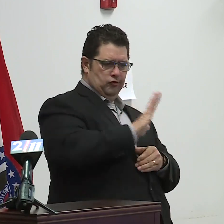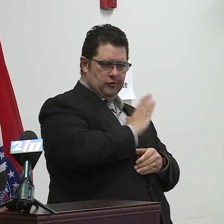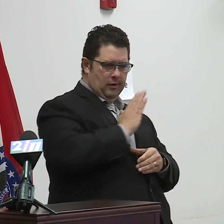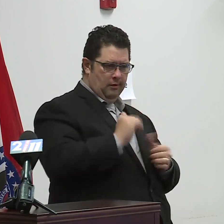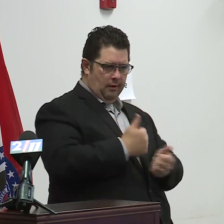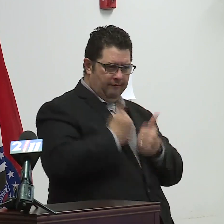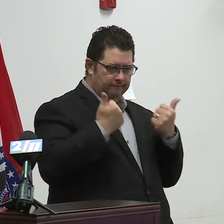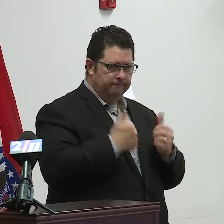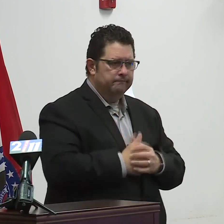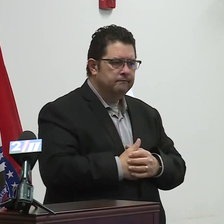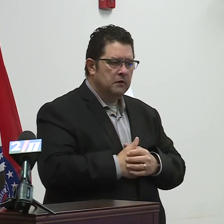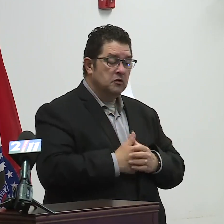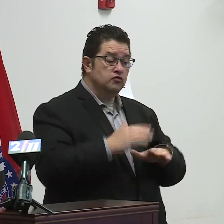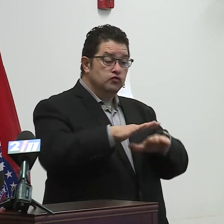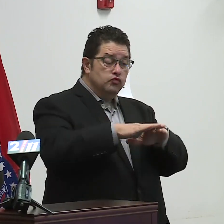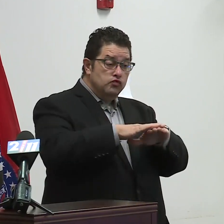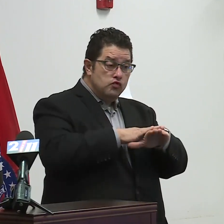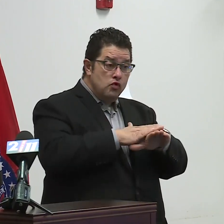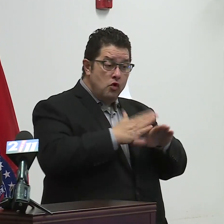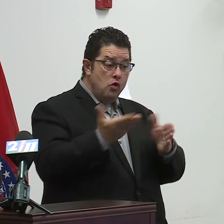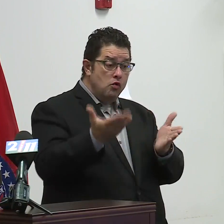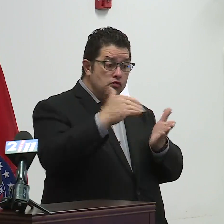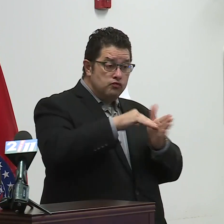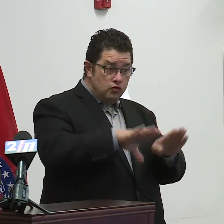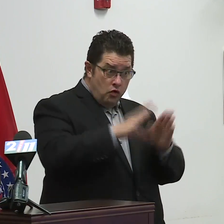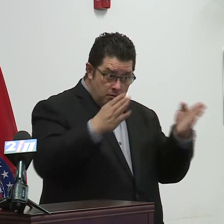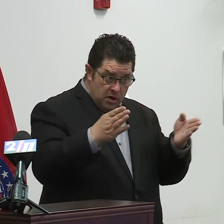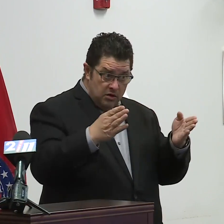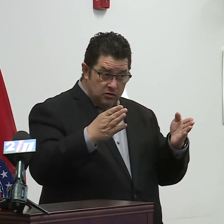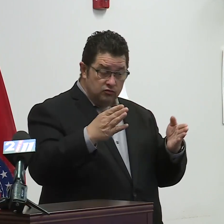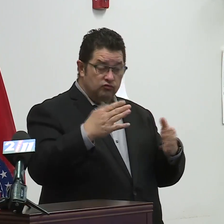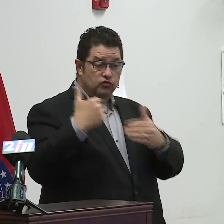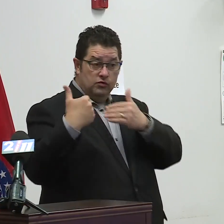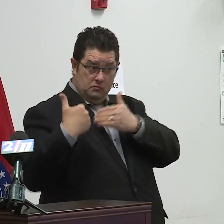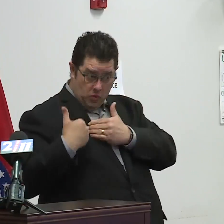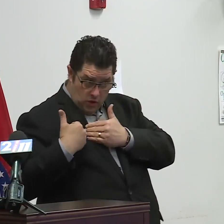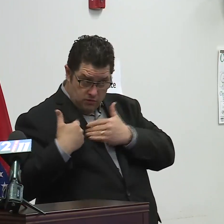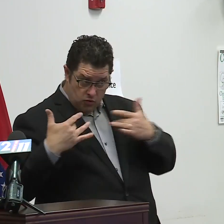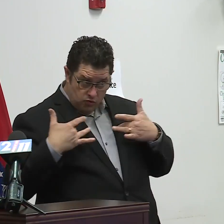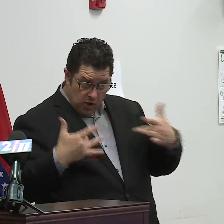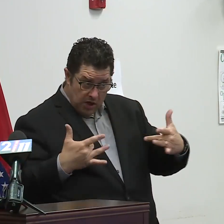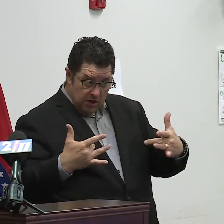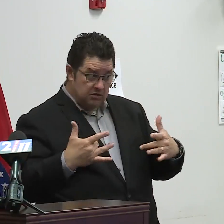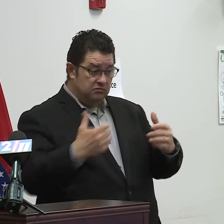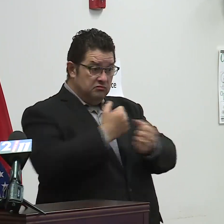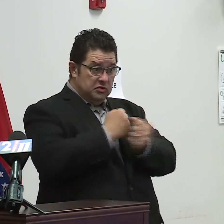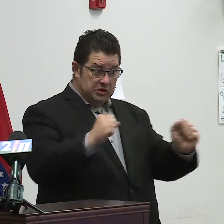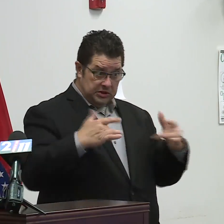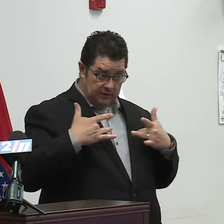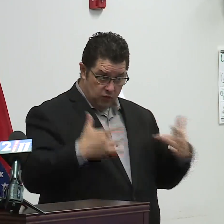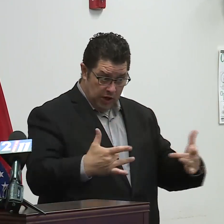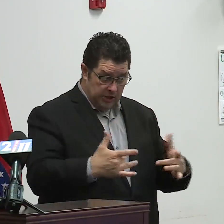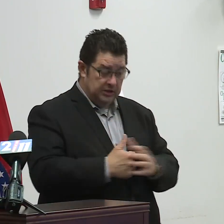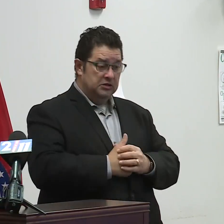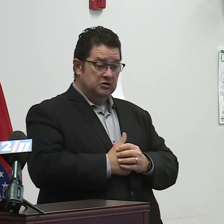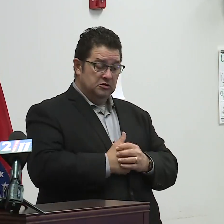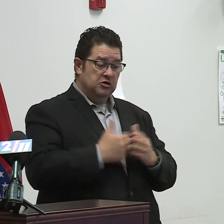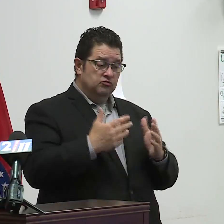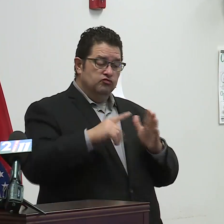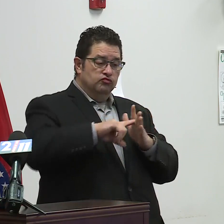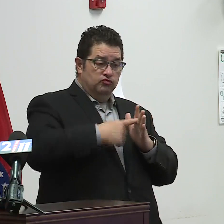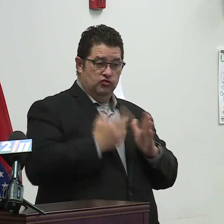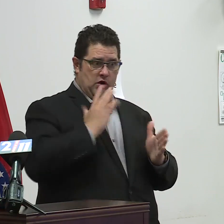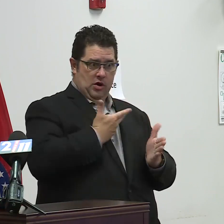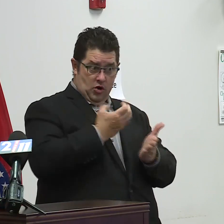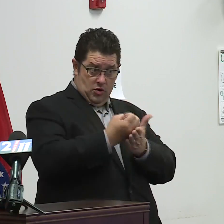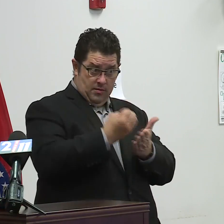it's a responsible way, and it's the safest way to get our economy moving again while keeping everyone safe. There